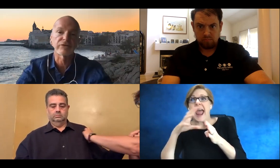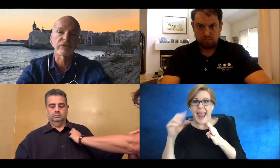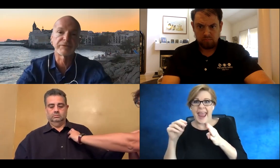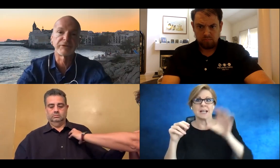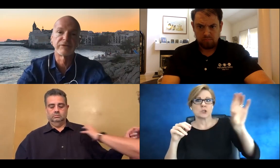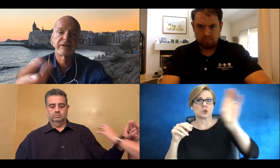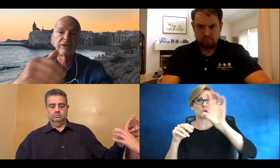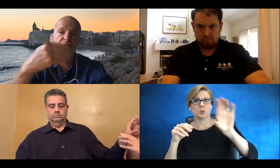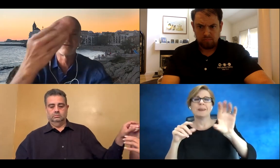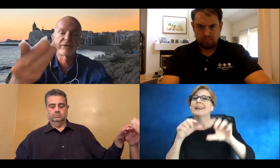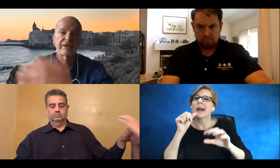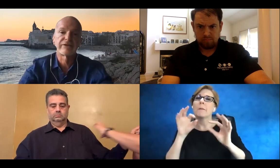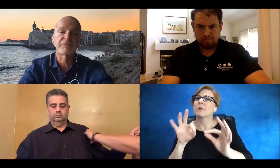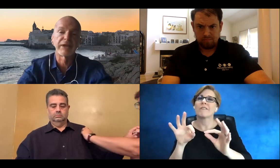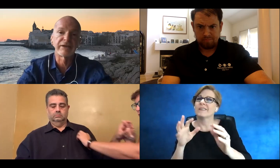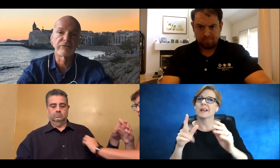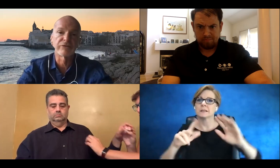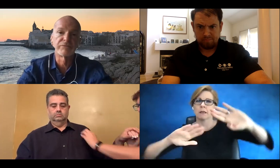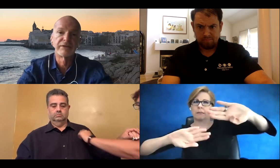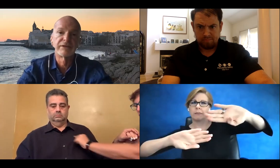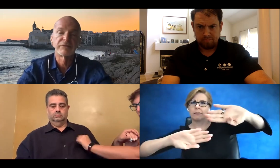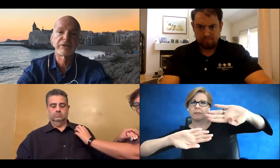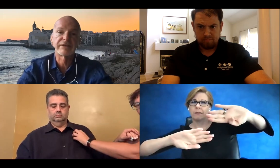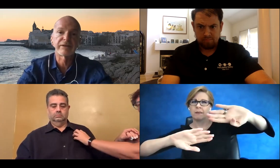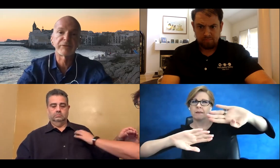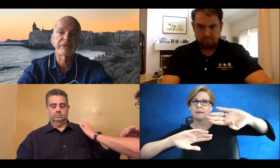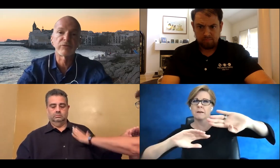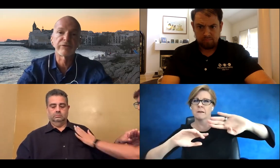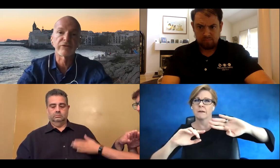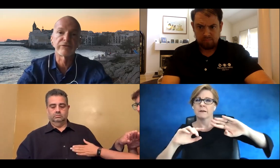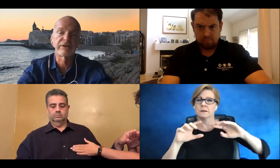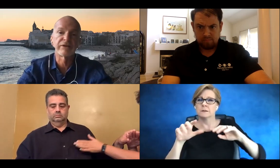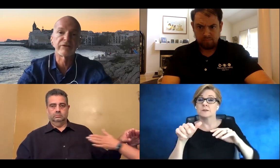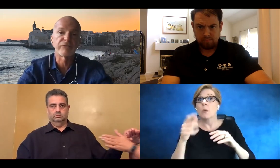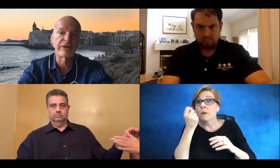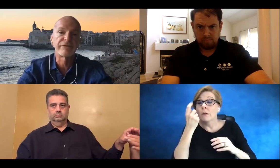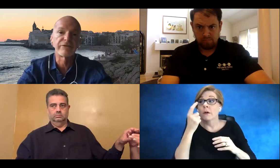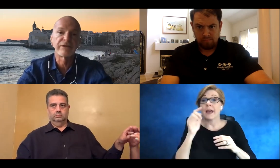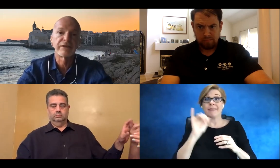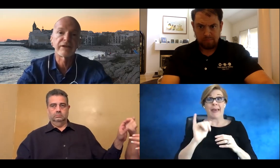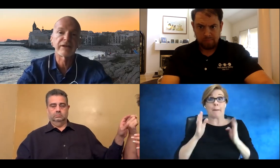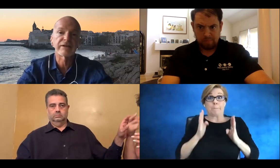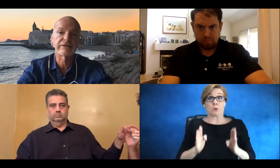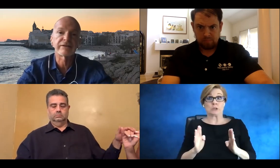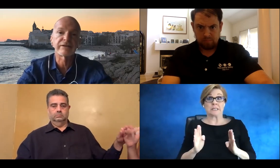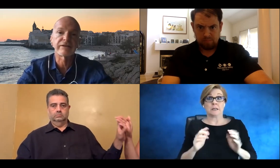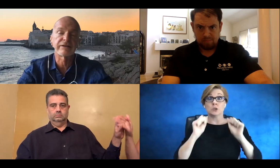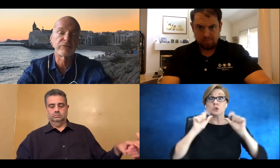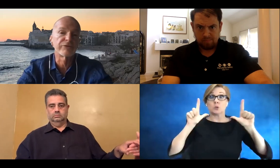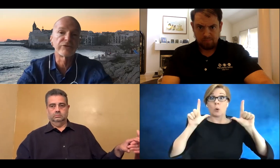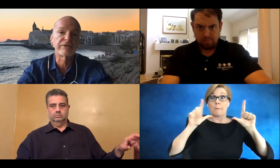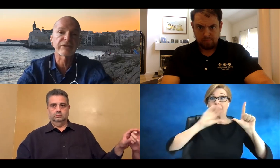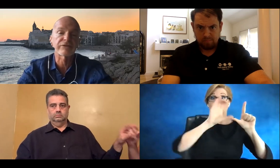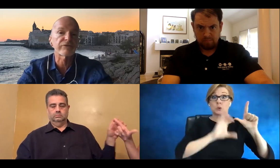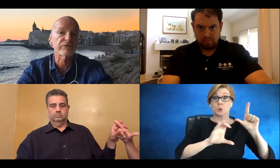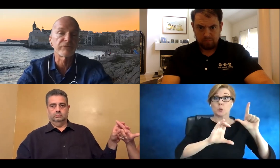it's not optimal. He was displayed on zoom, but the interpreter was on a voice and it